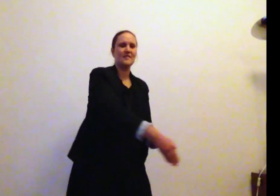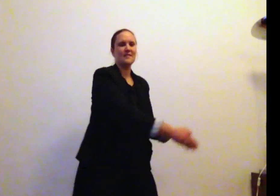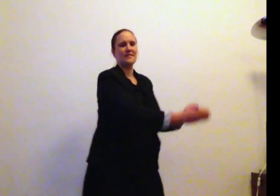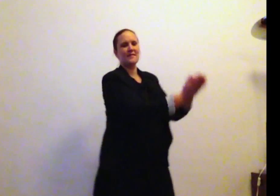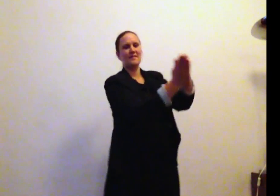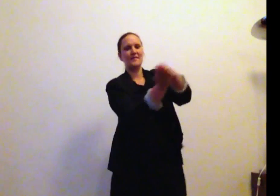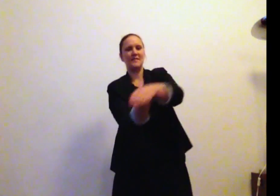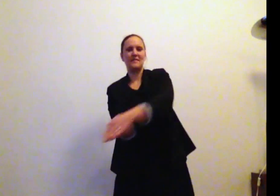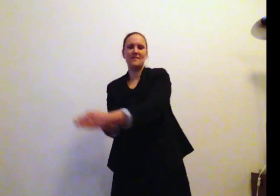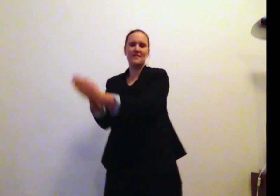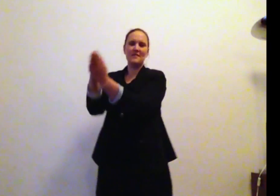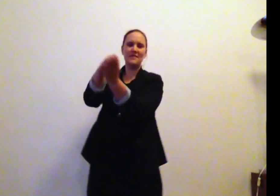We'll be right back.